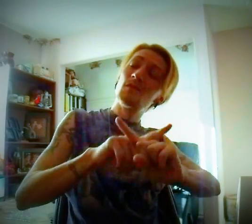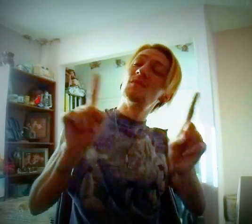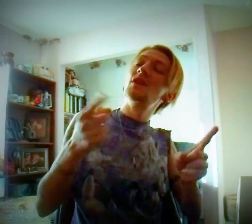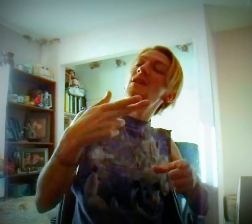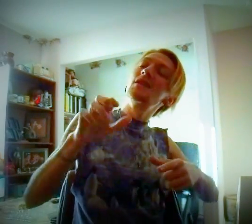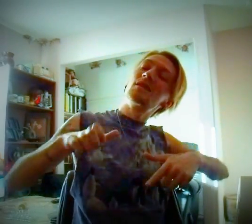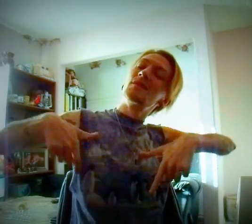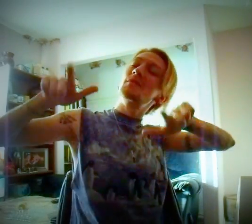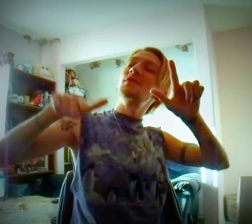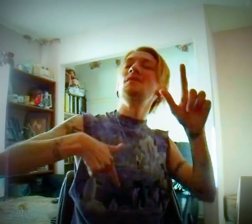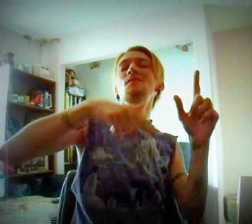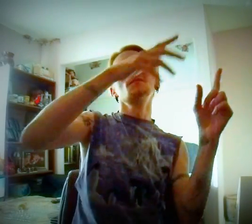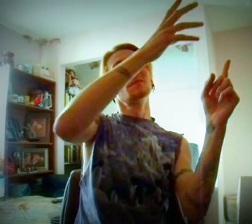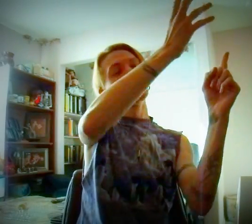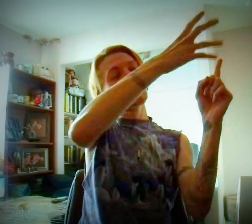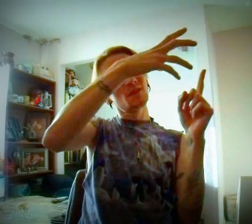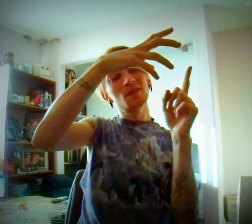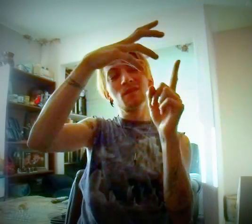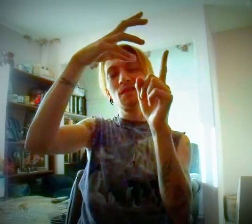but he let me go, baby